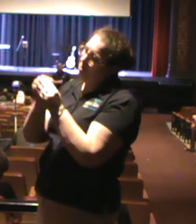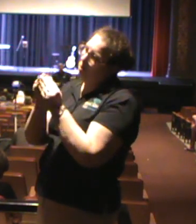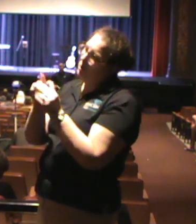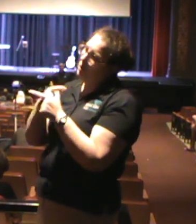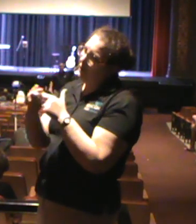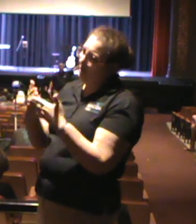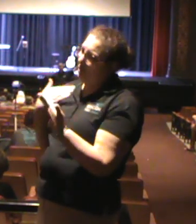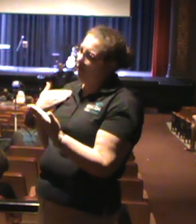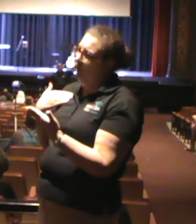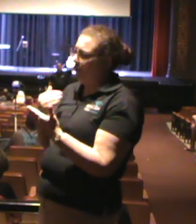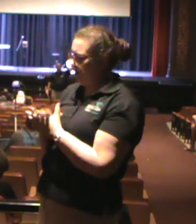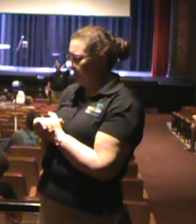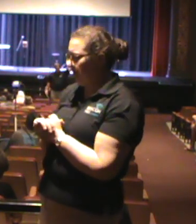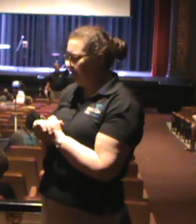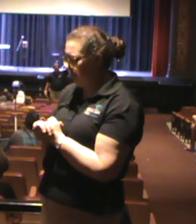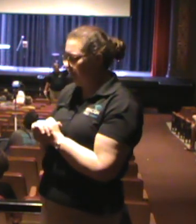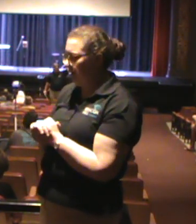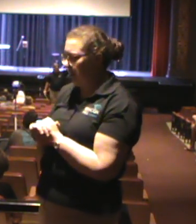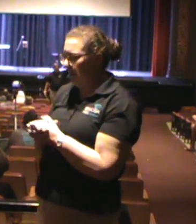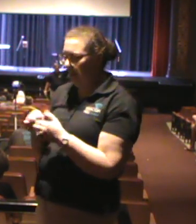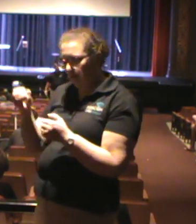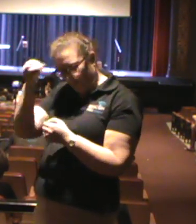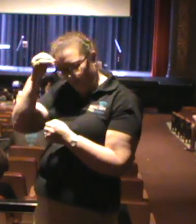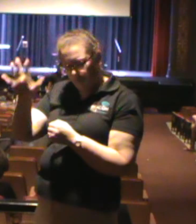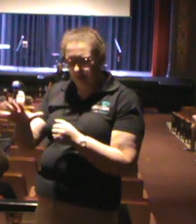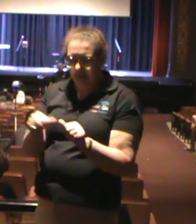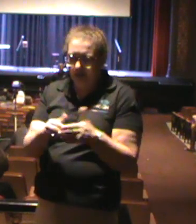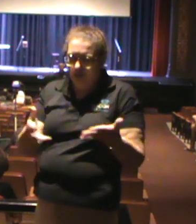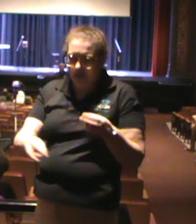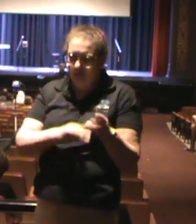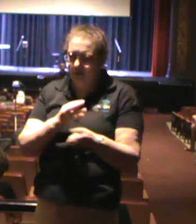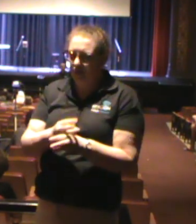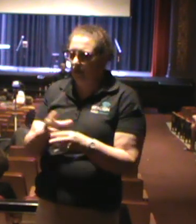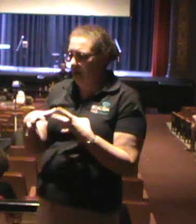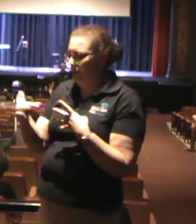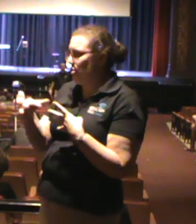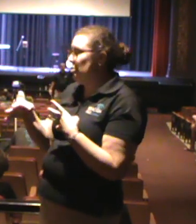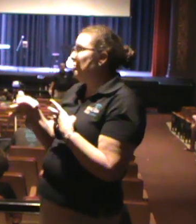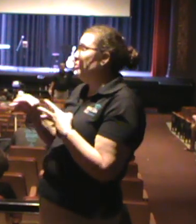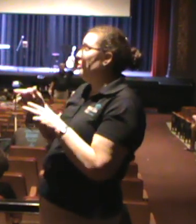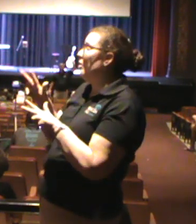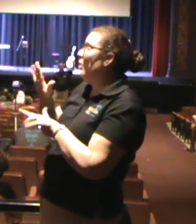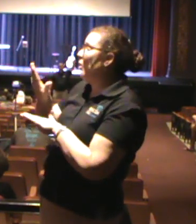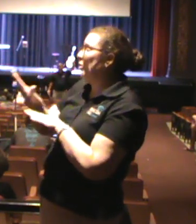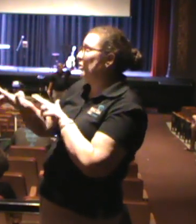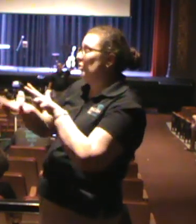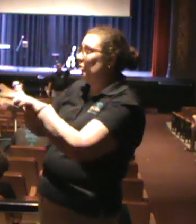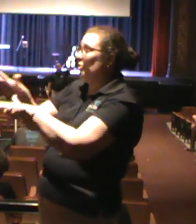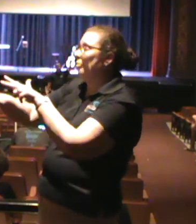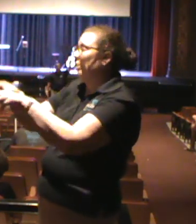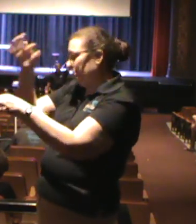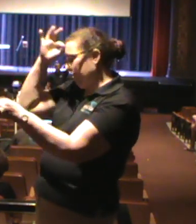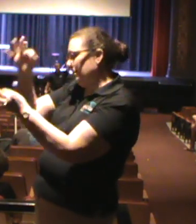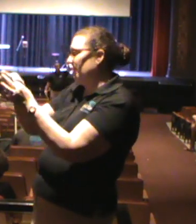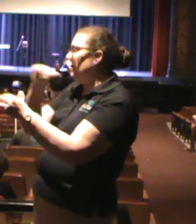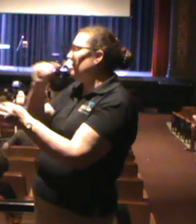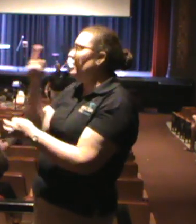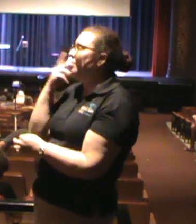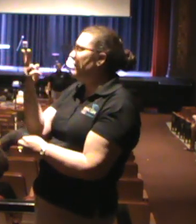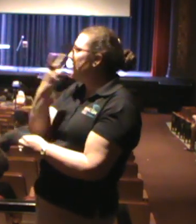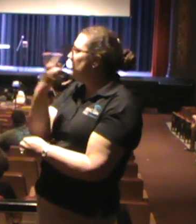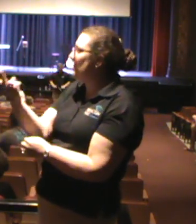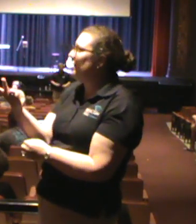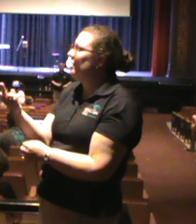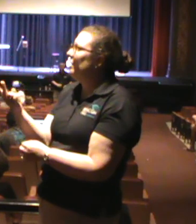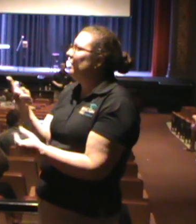And release my hope of the things in this world. I choose to walk by faith and not by sight today. In